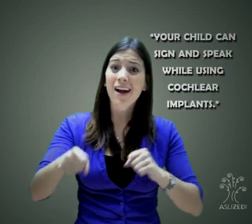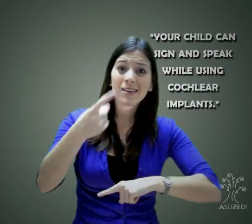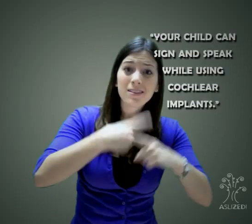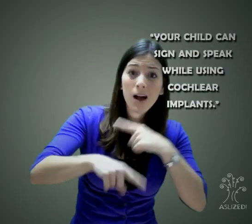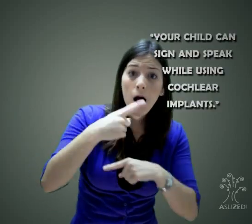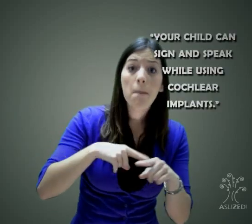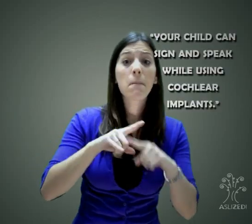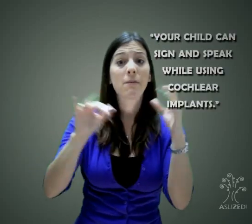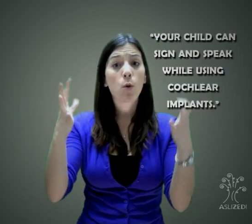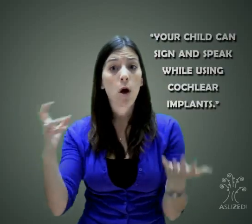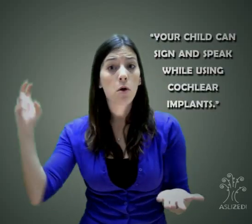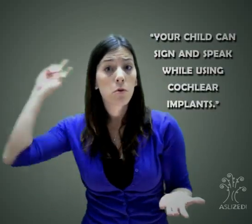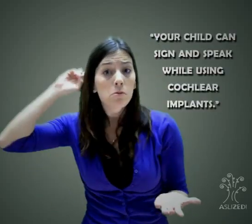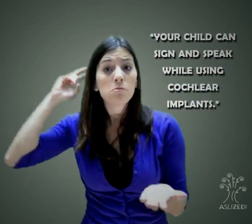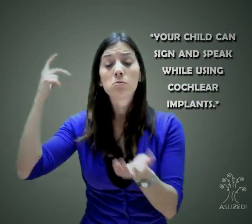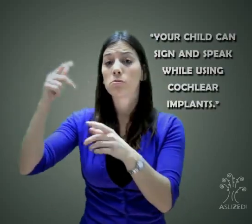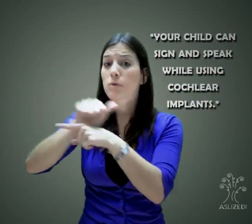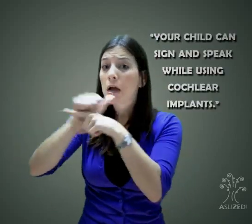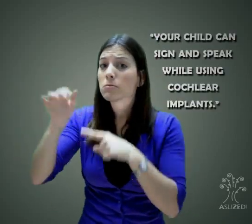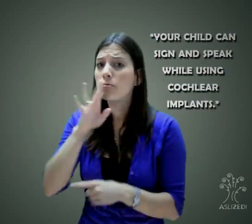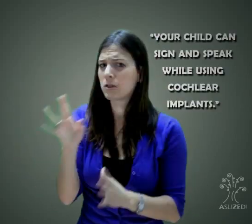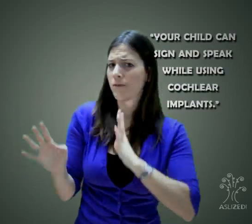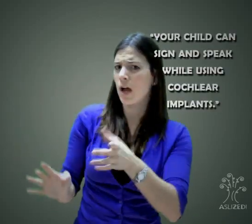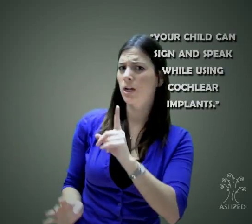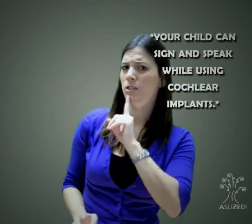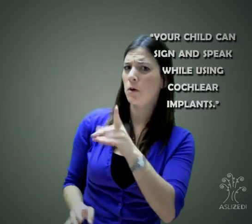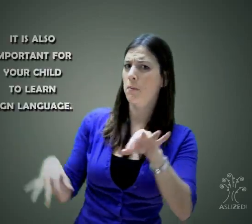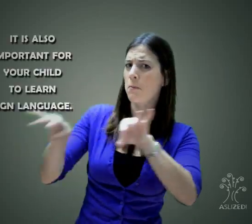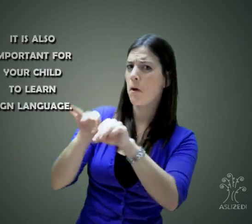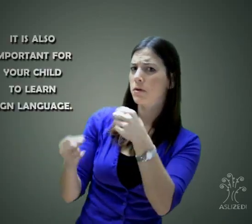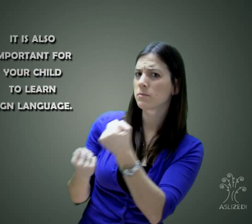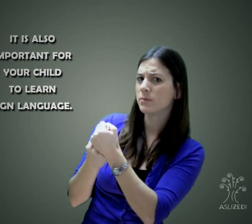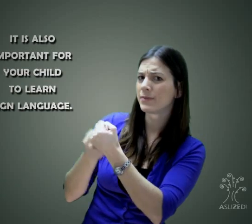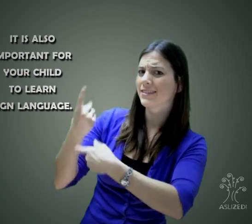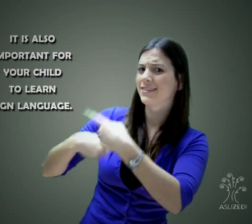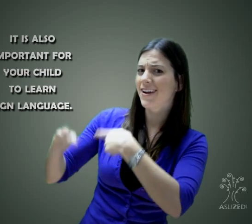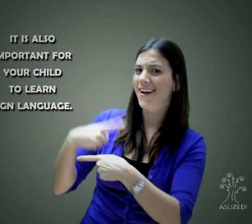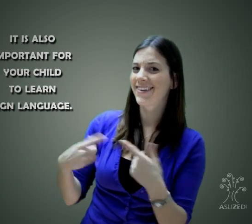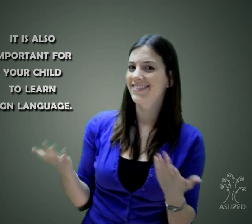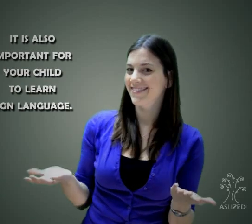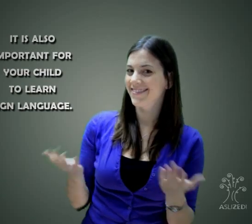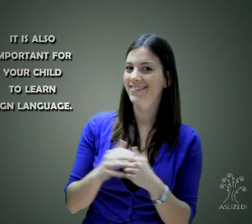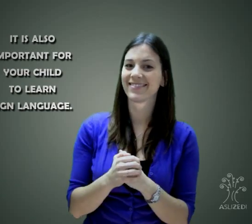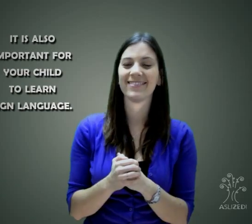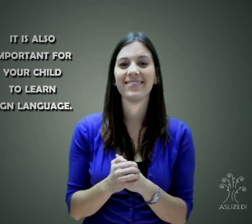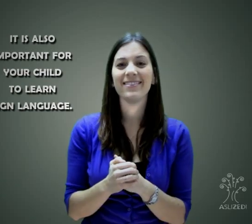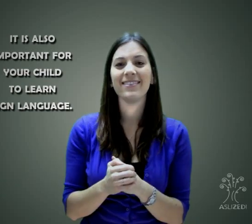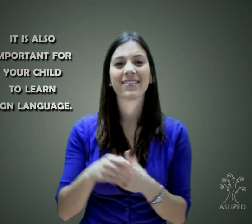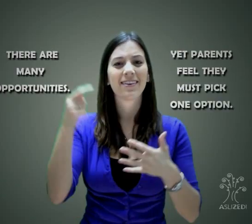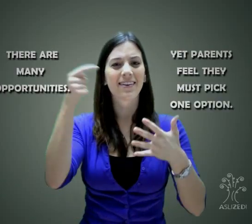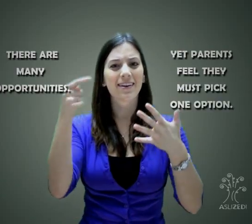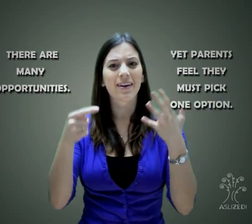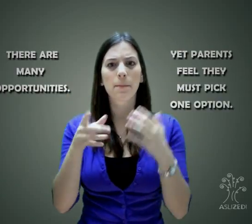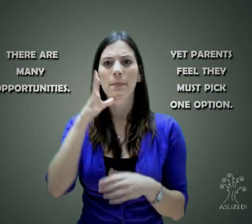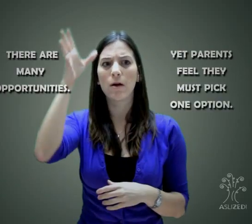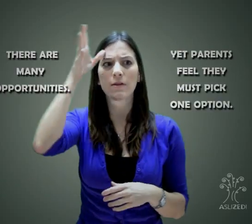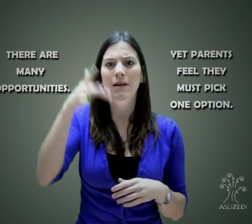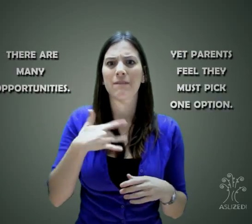opportunities. The child can learn to sign and also get a cochlear implant and learn how to speak. The doctor can assure parents that both of these opportunities are